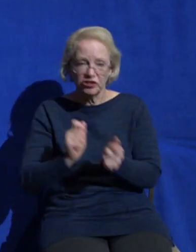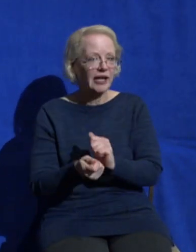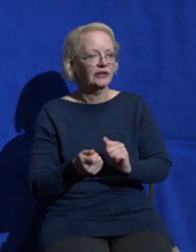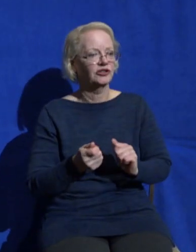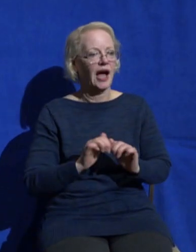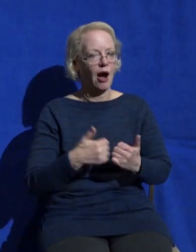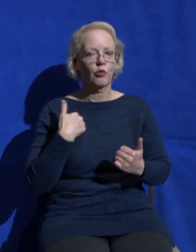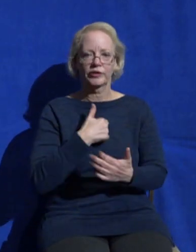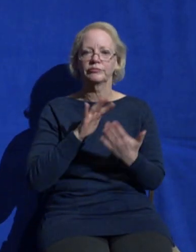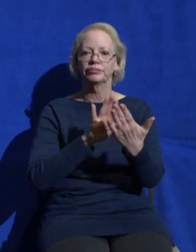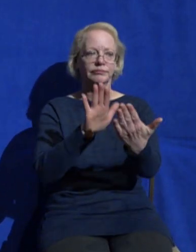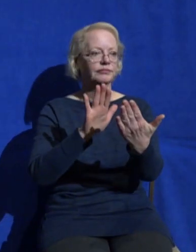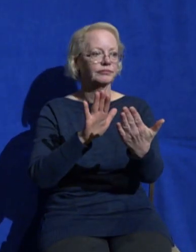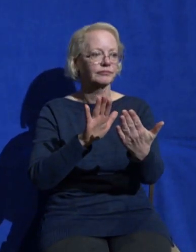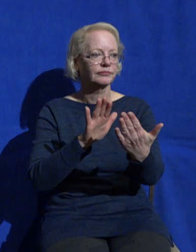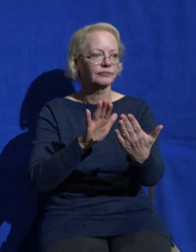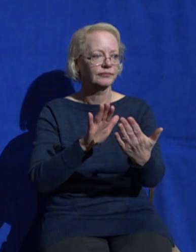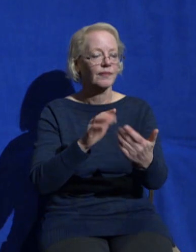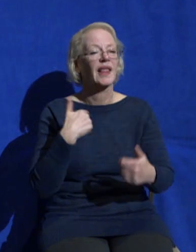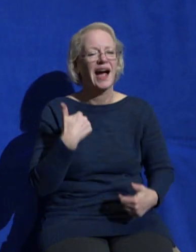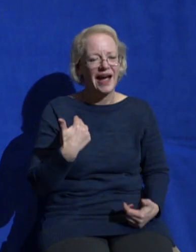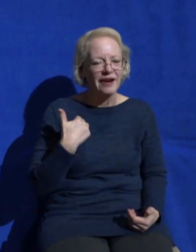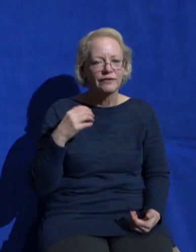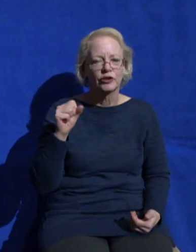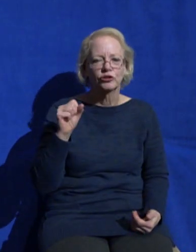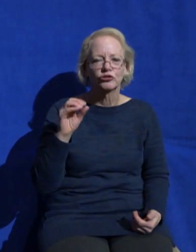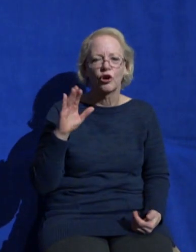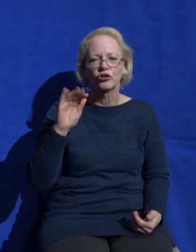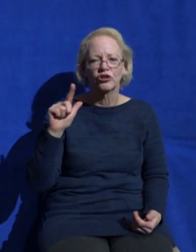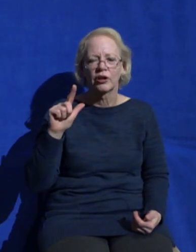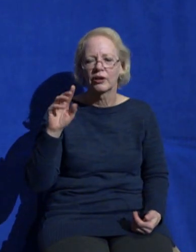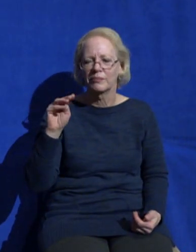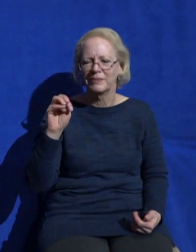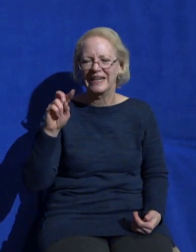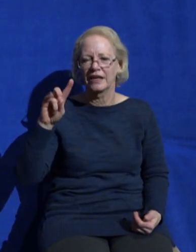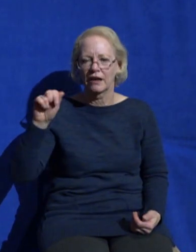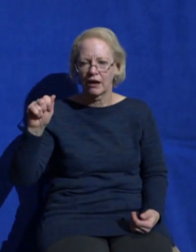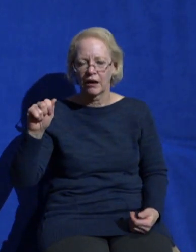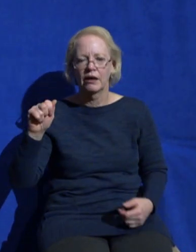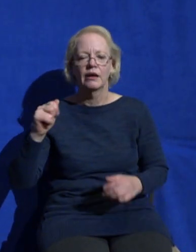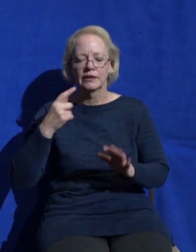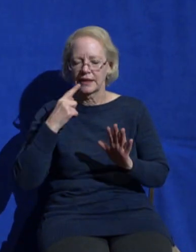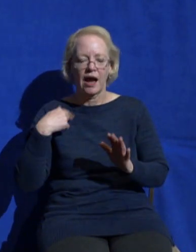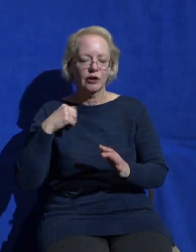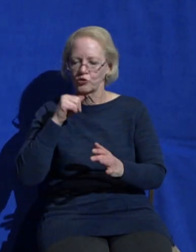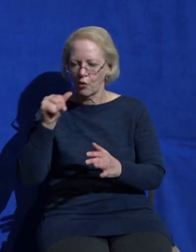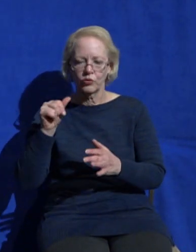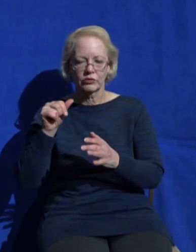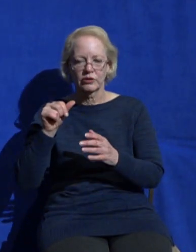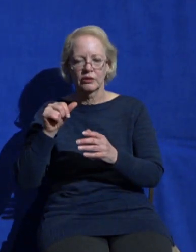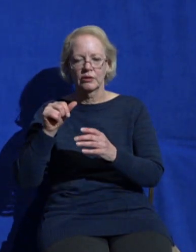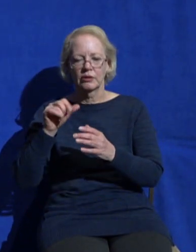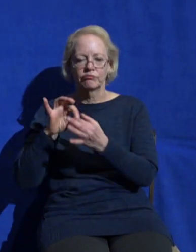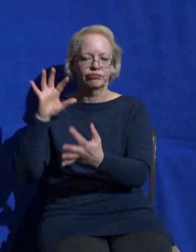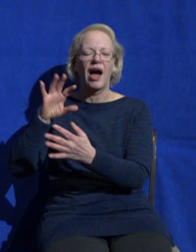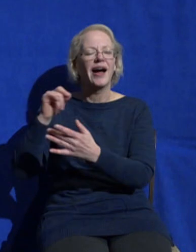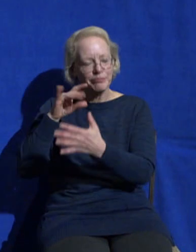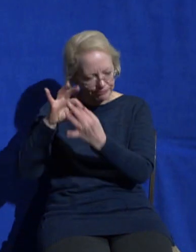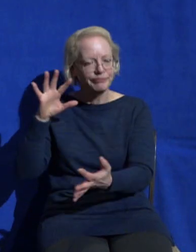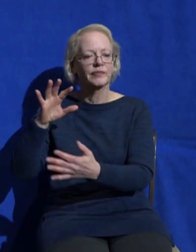January is my month off in a couple days I'm supposed to be back on I'm not even sure yet if I'm coming back on right but one of the things I've